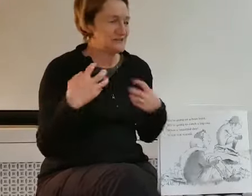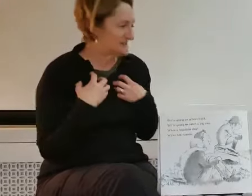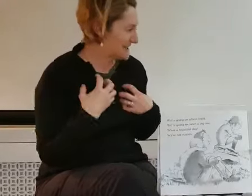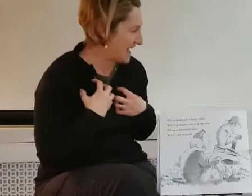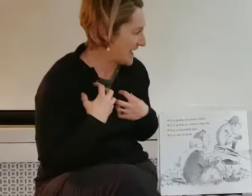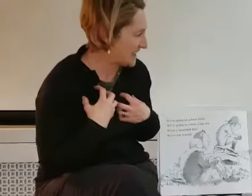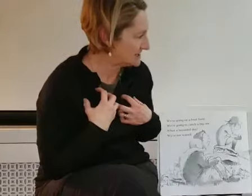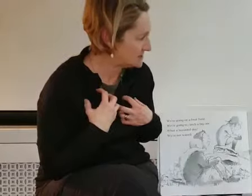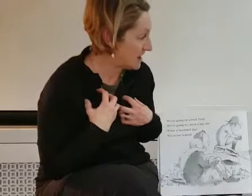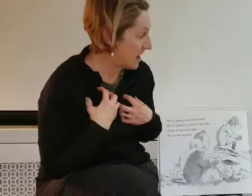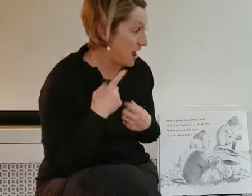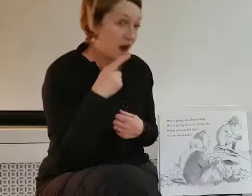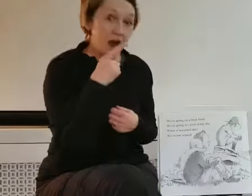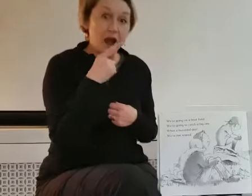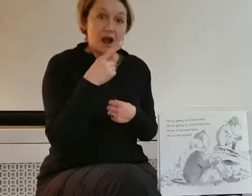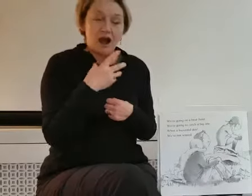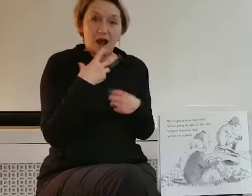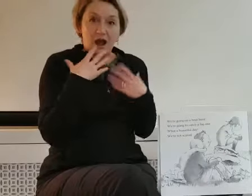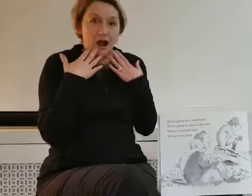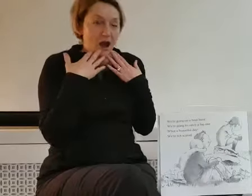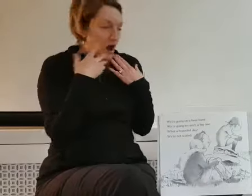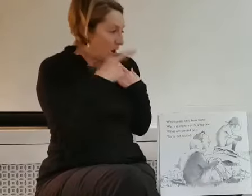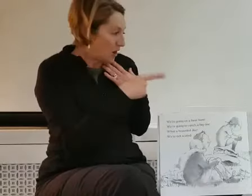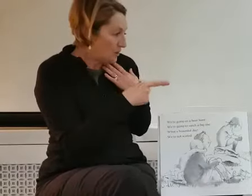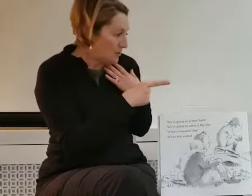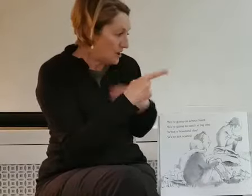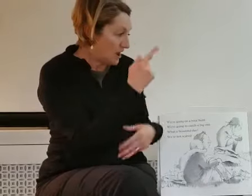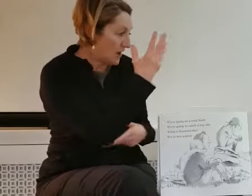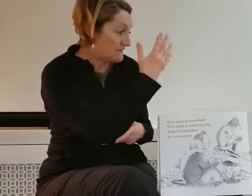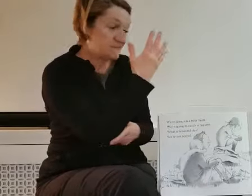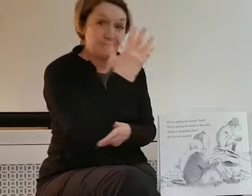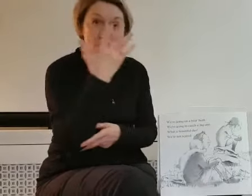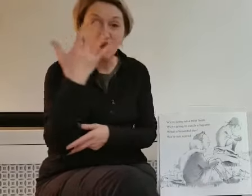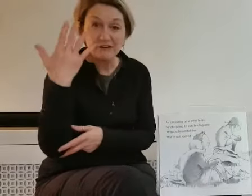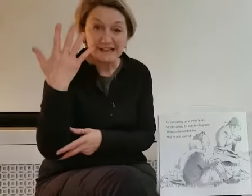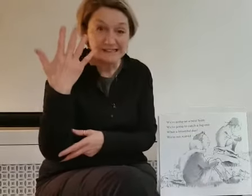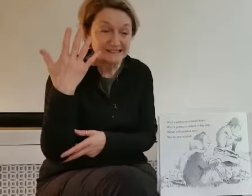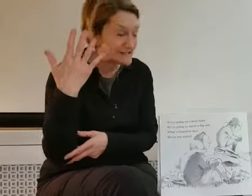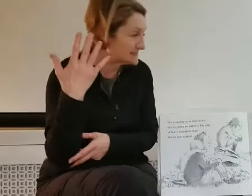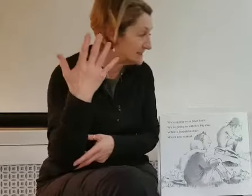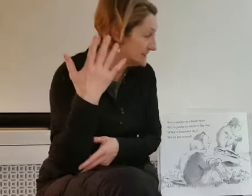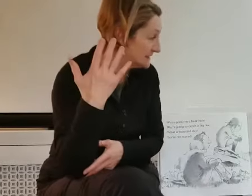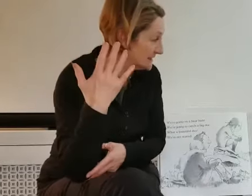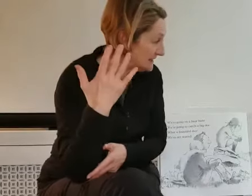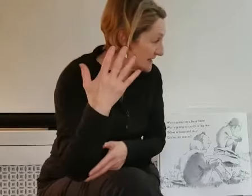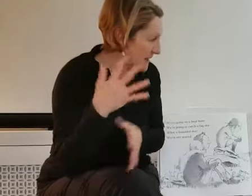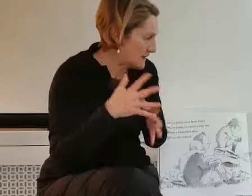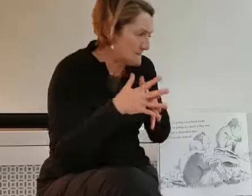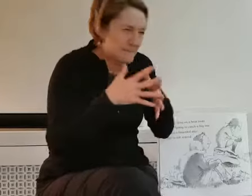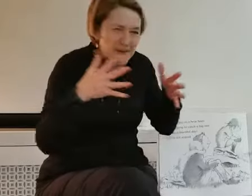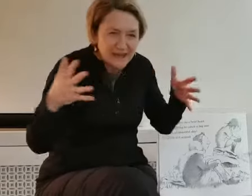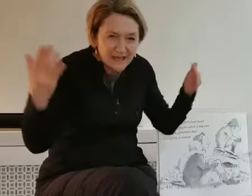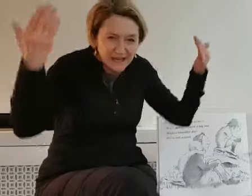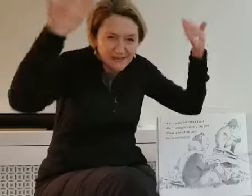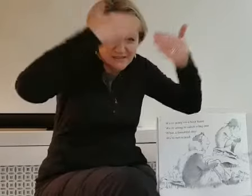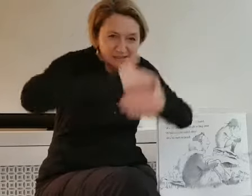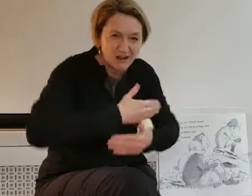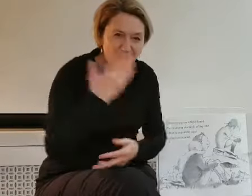scared. Uh-oh. A forest. A big, dark